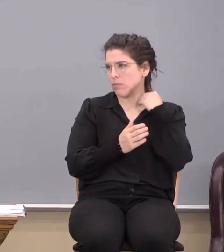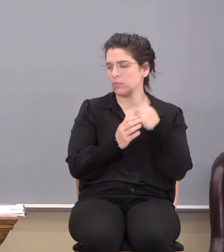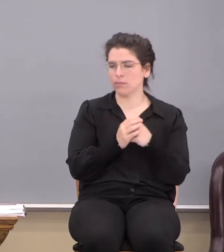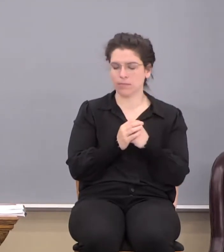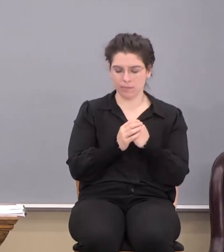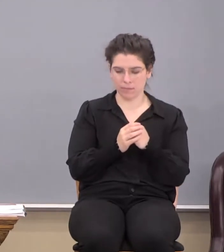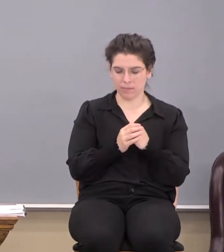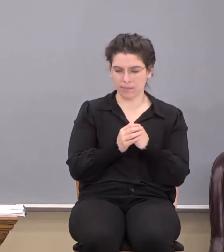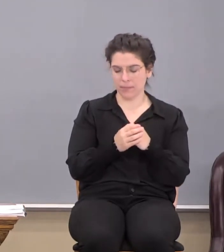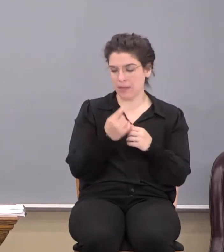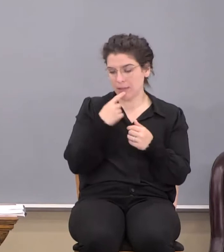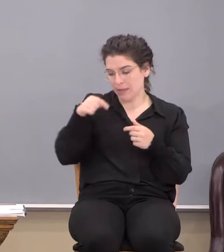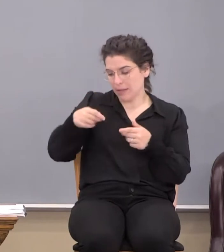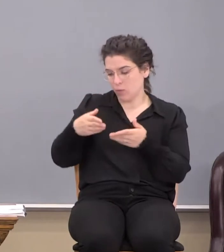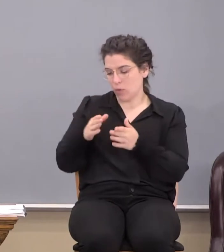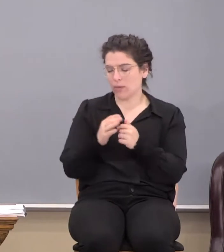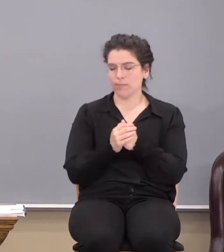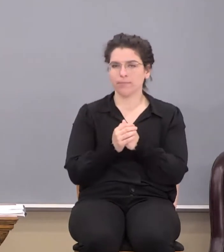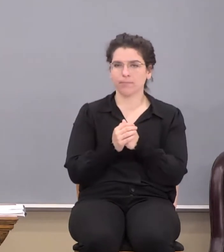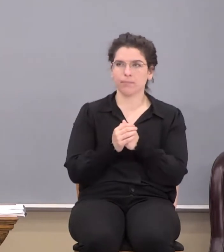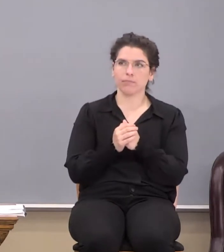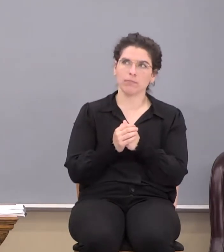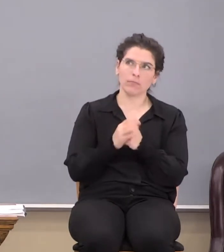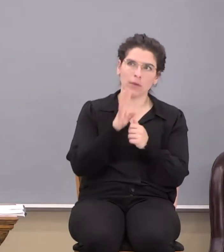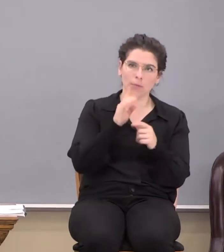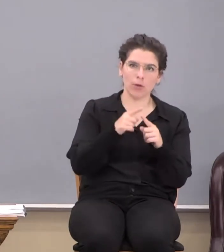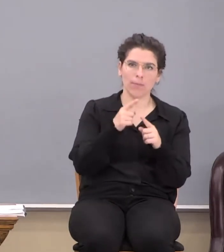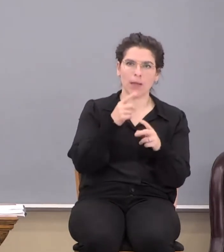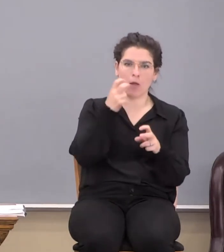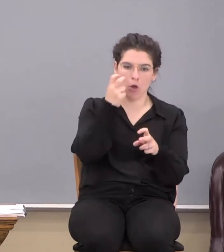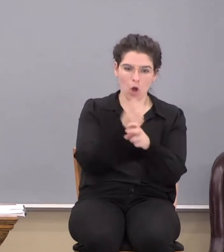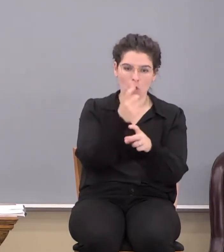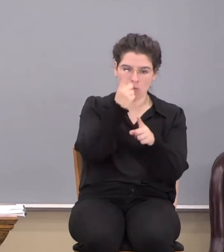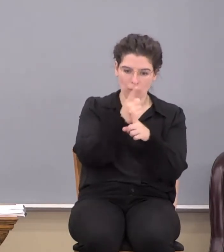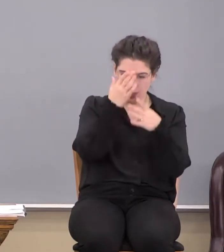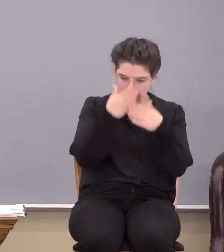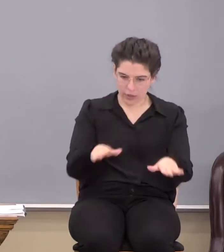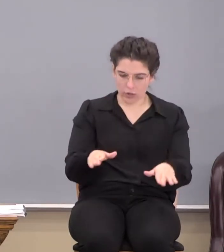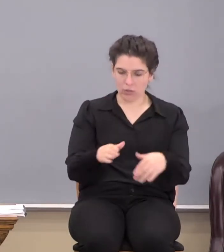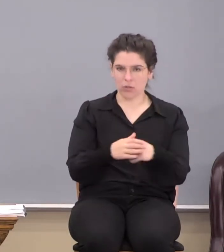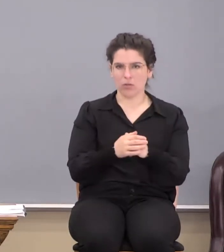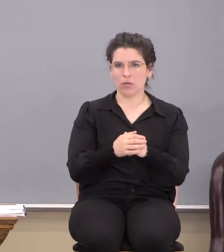And I'll even say it this way. I'm talking about hard right division.